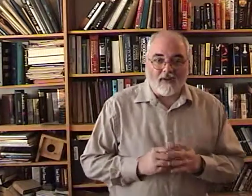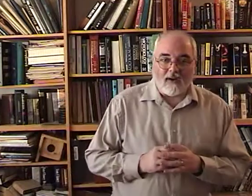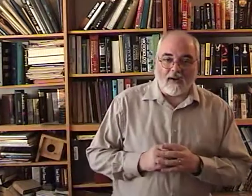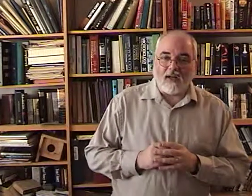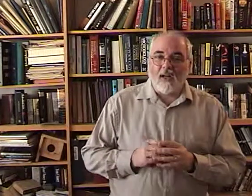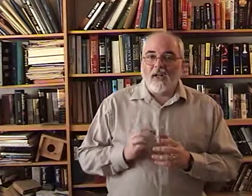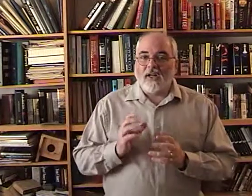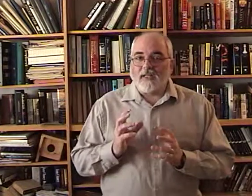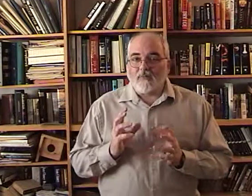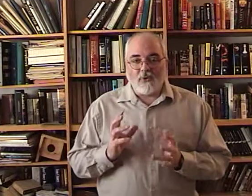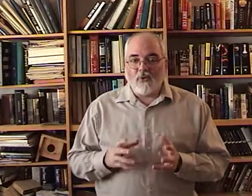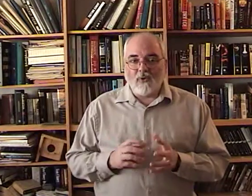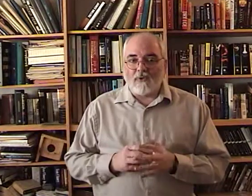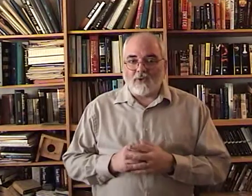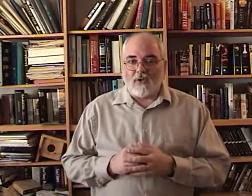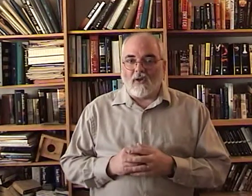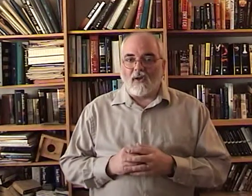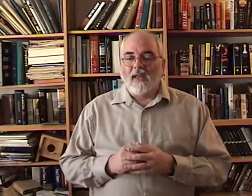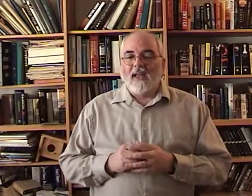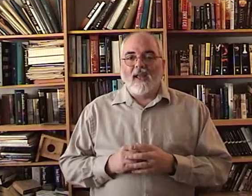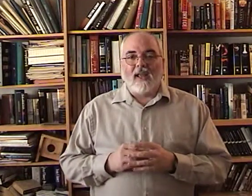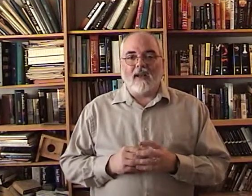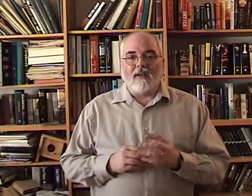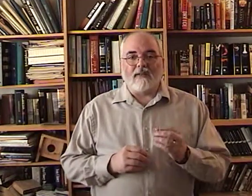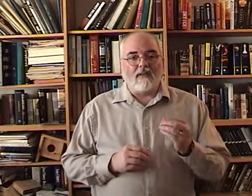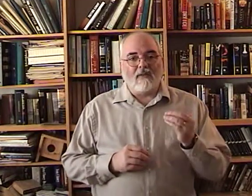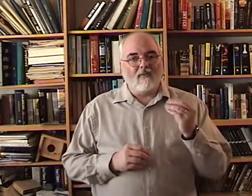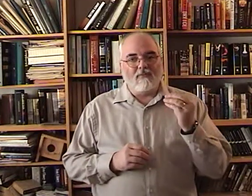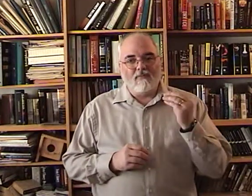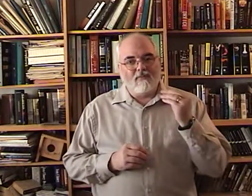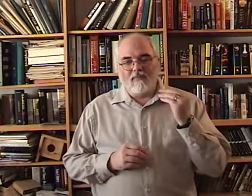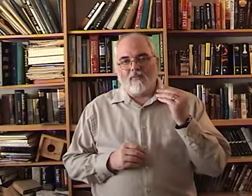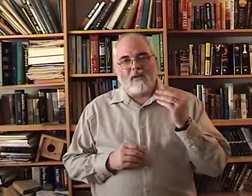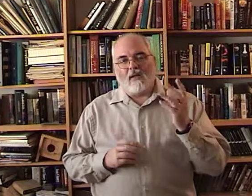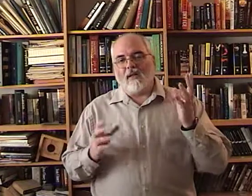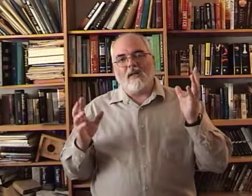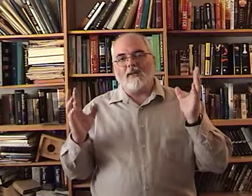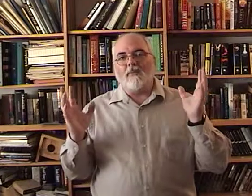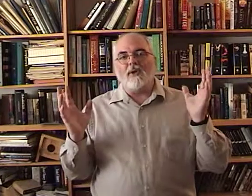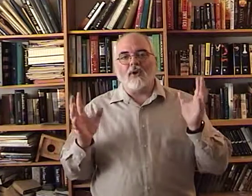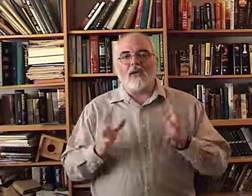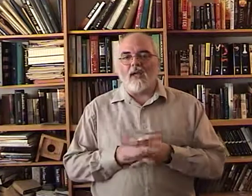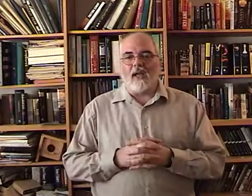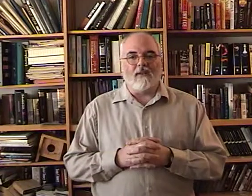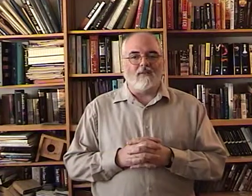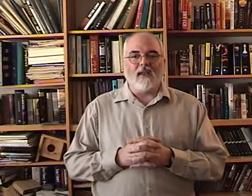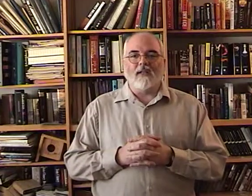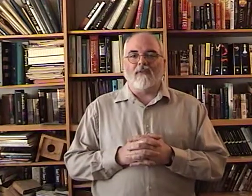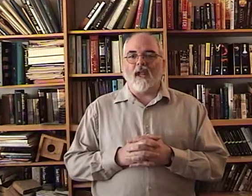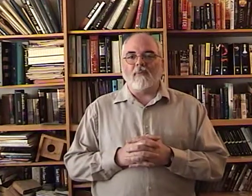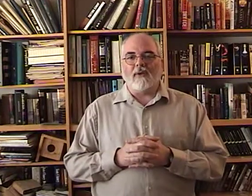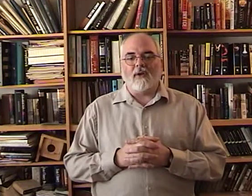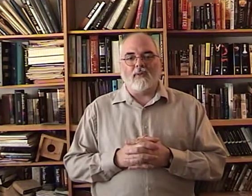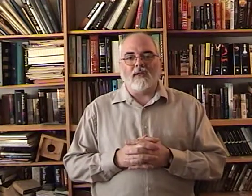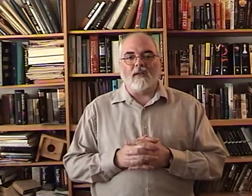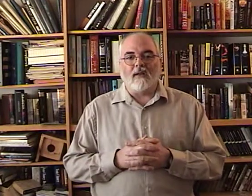All right. It's a beautiful song and it, especially in the light of things that have happened here recently,